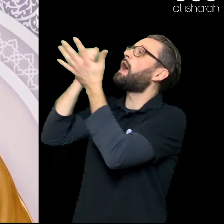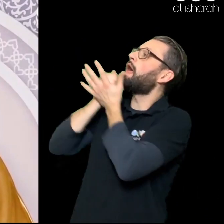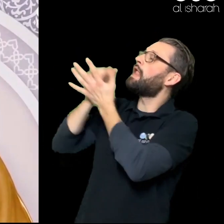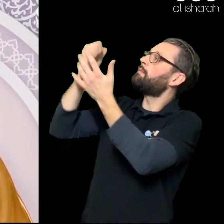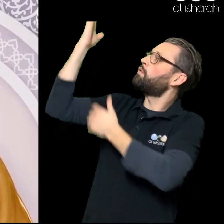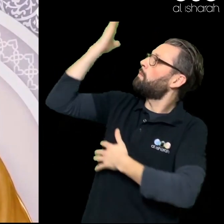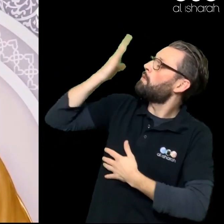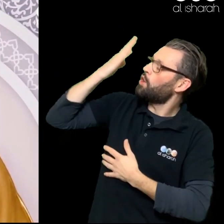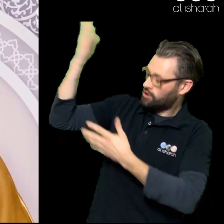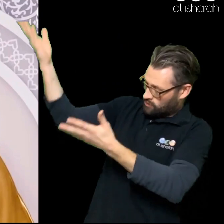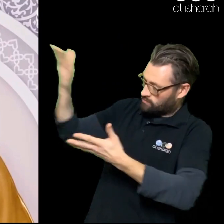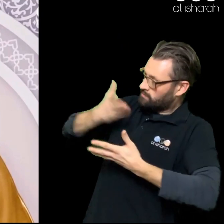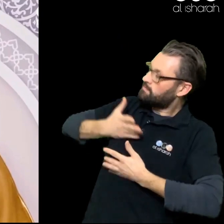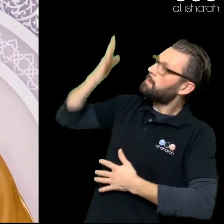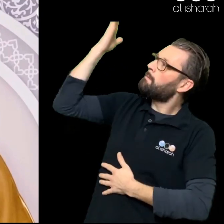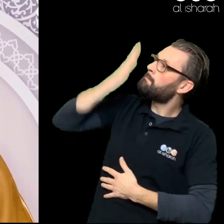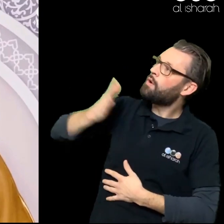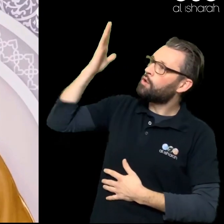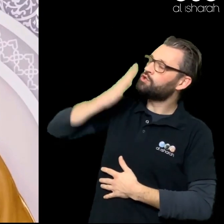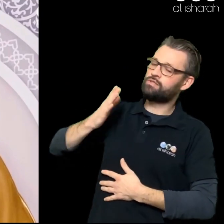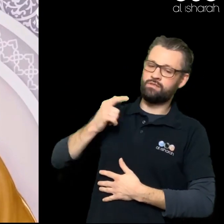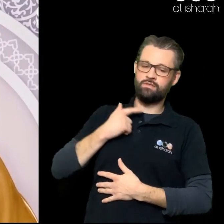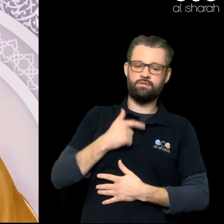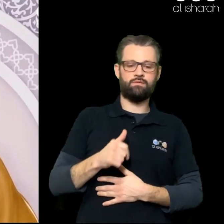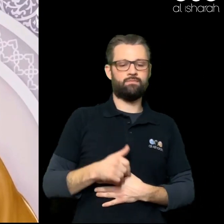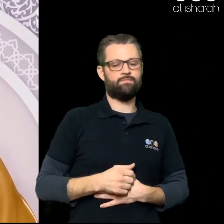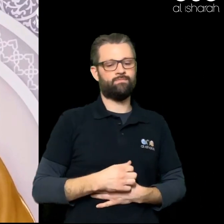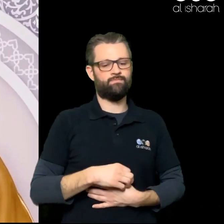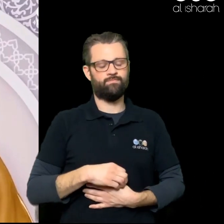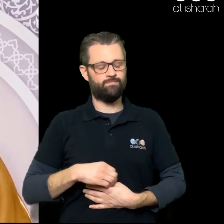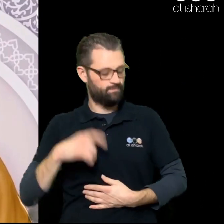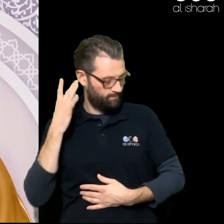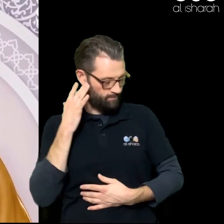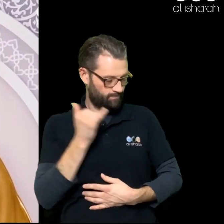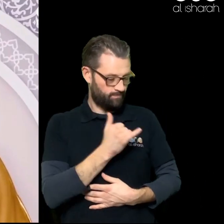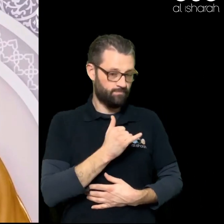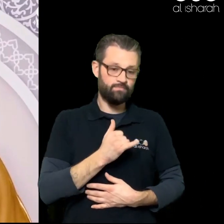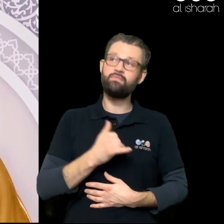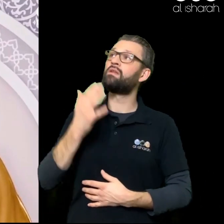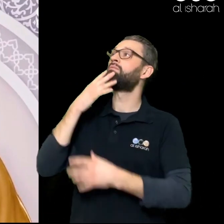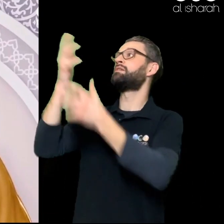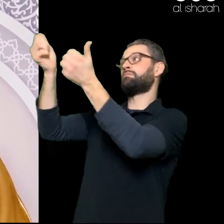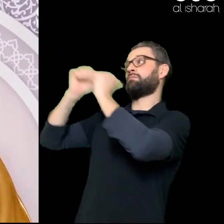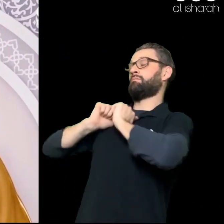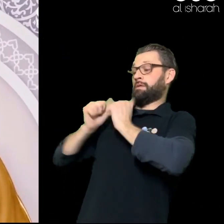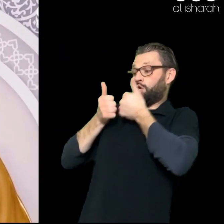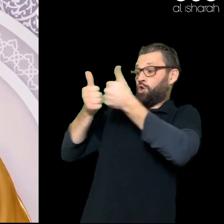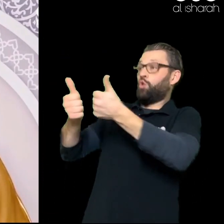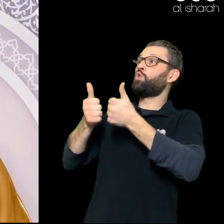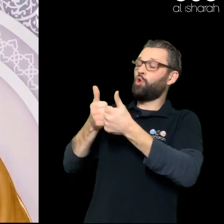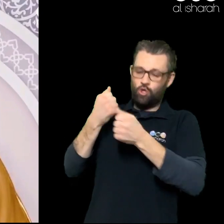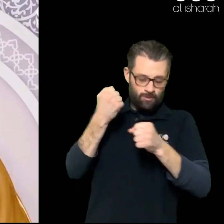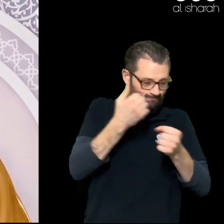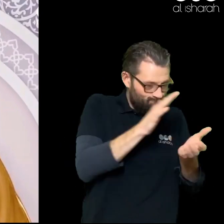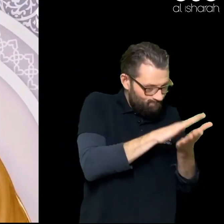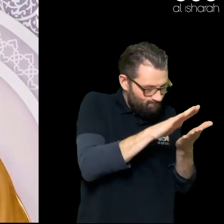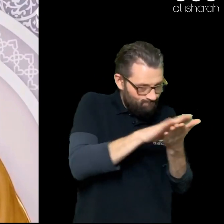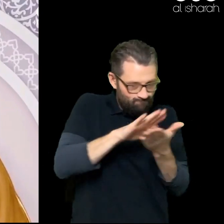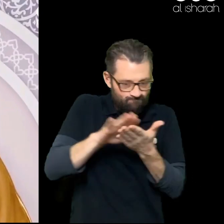us Alone Don't leave us To ourselves Even for the blink Of an eye Subhanallah When you make That dua When